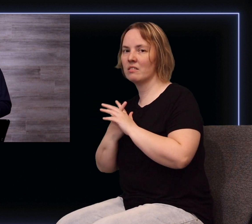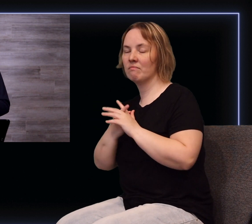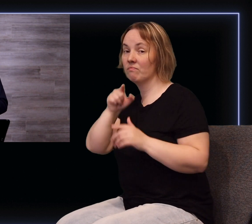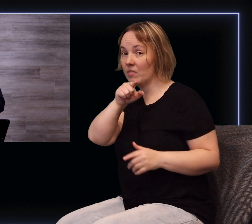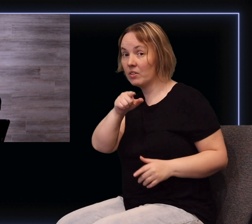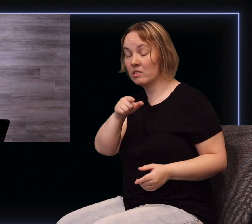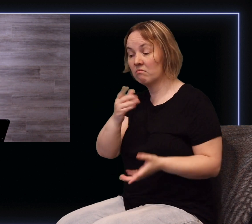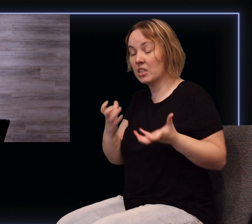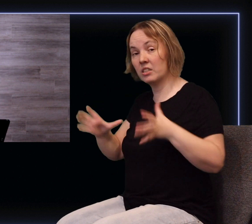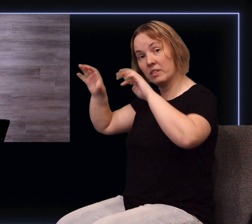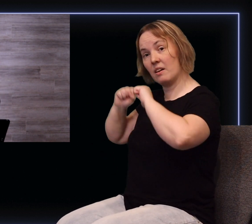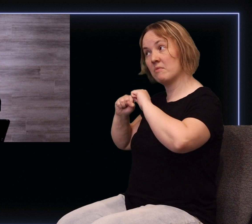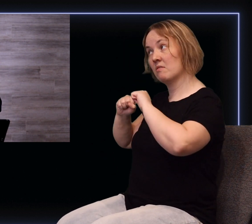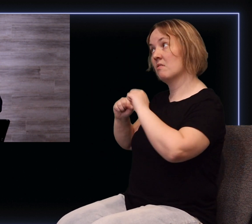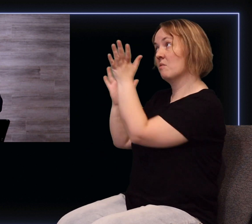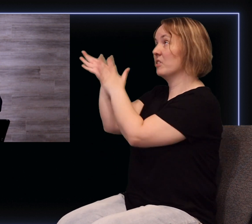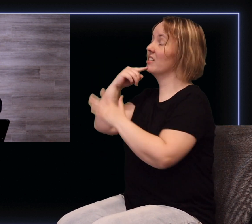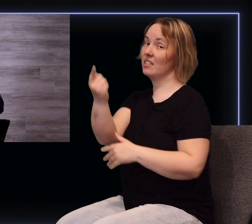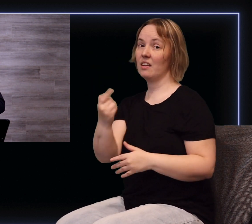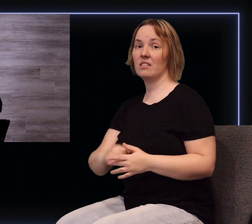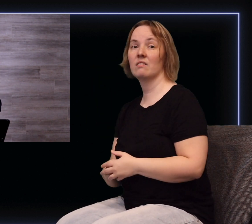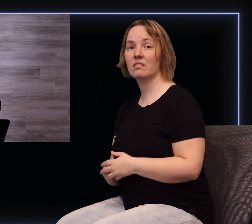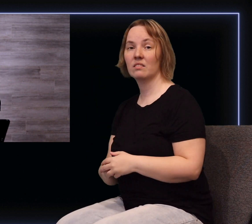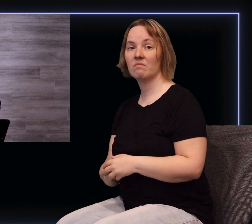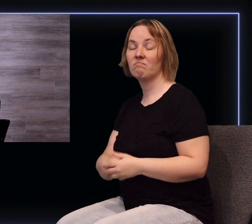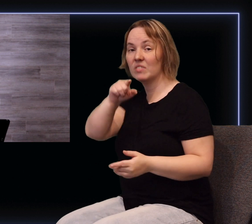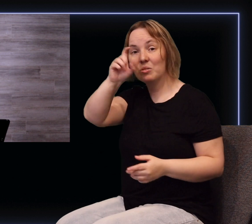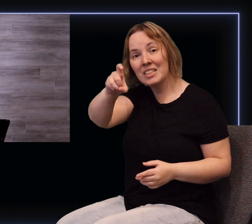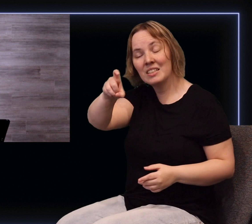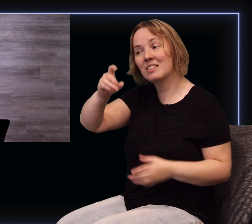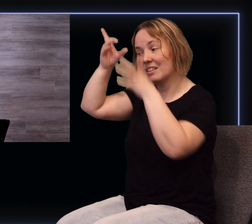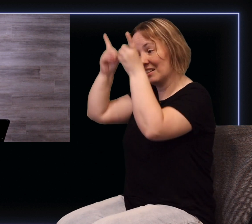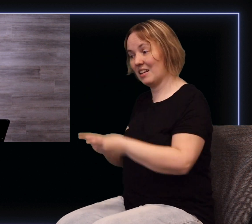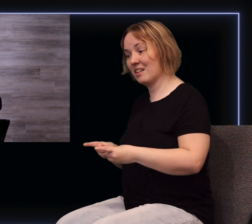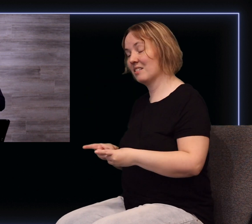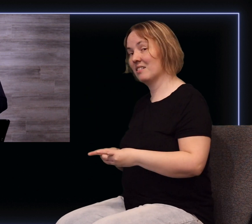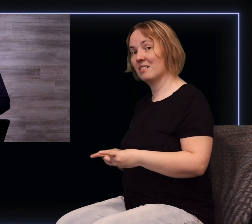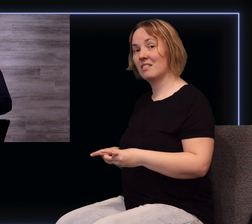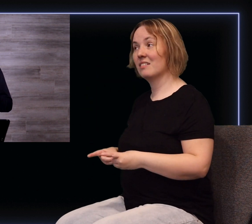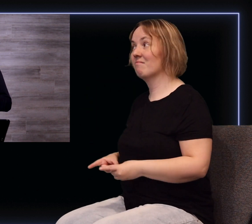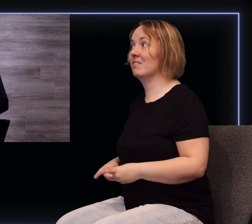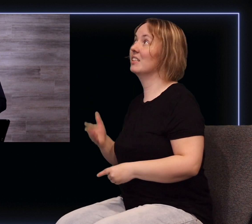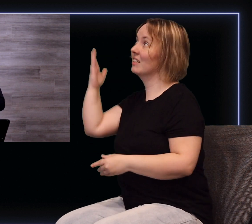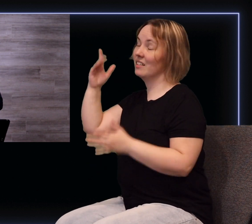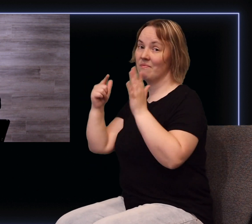if you're willing to accept what I say. You have to decide to let him deal with